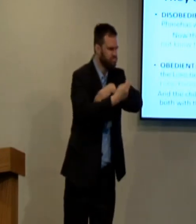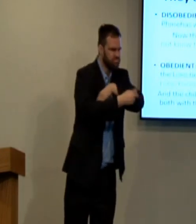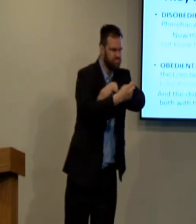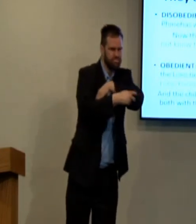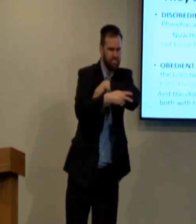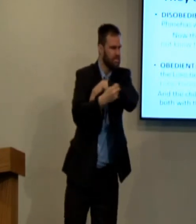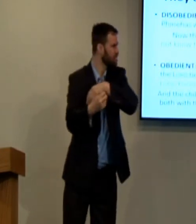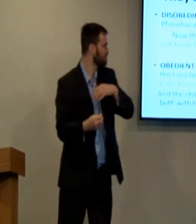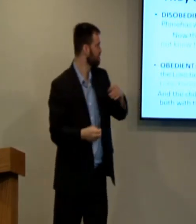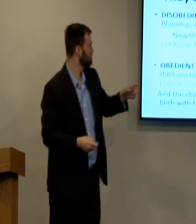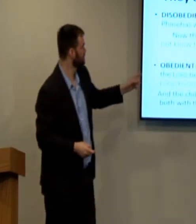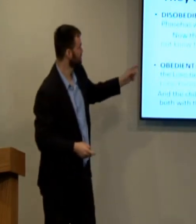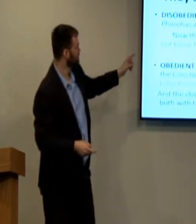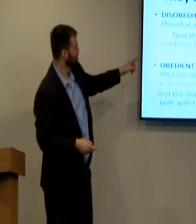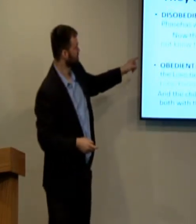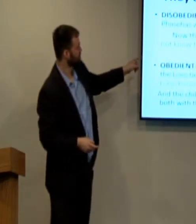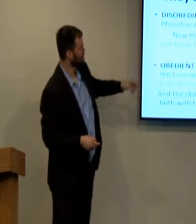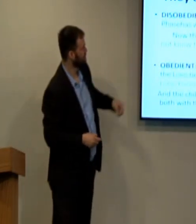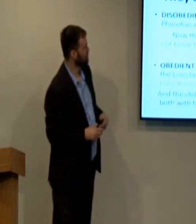stealing raw meat and eating the meat with the fat.